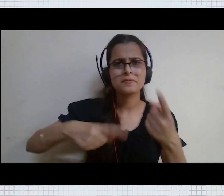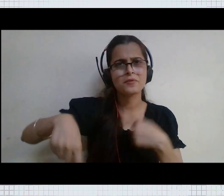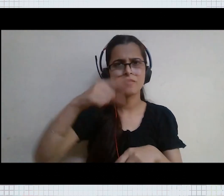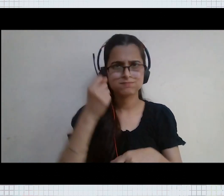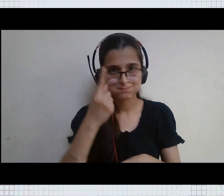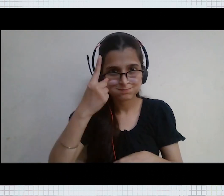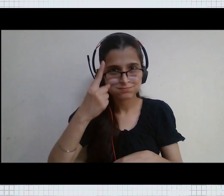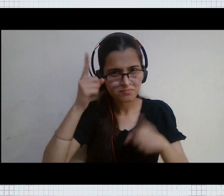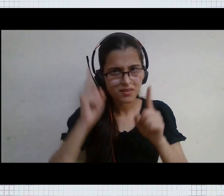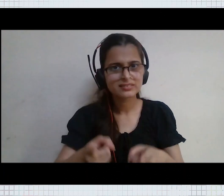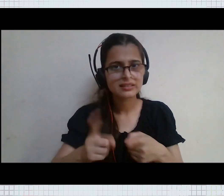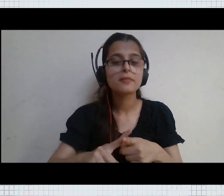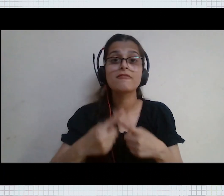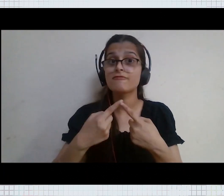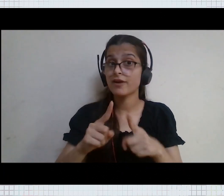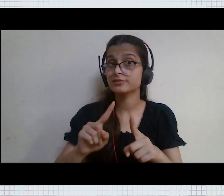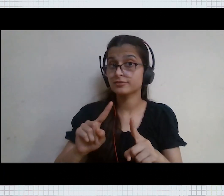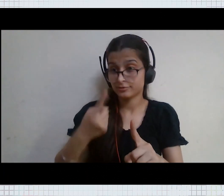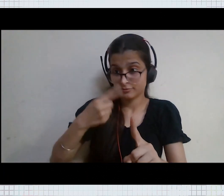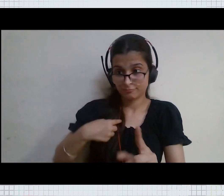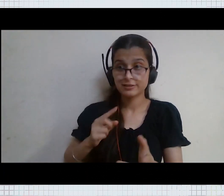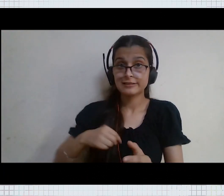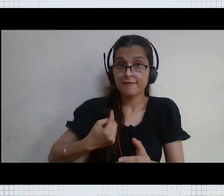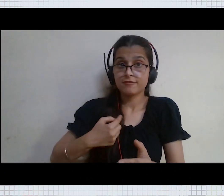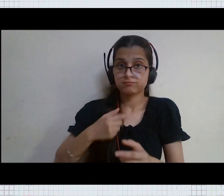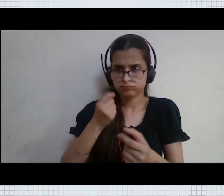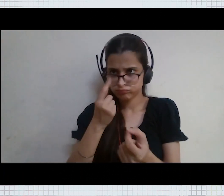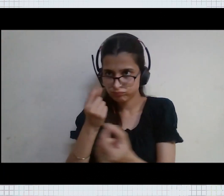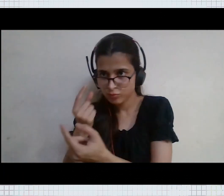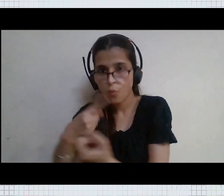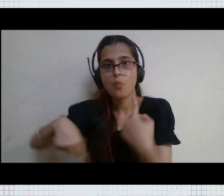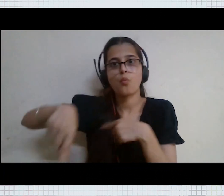people be understanding towards you start being understanding towards them